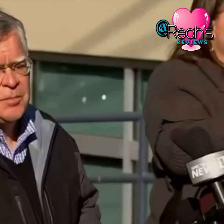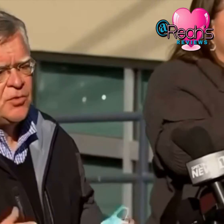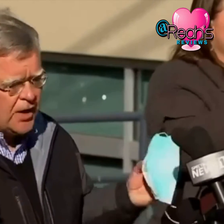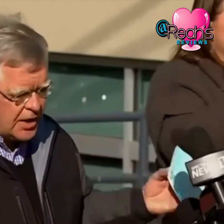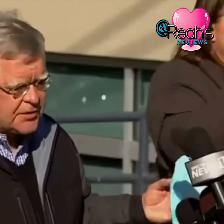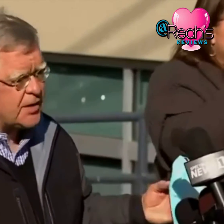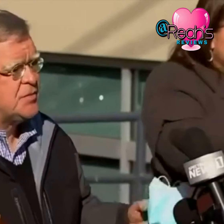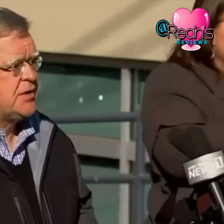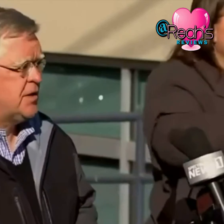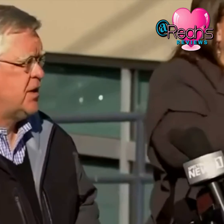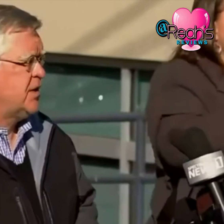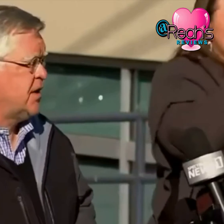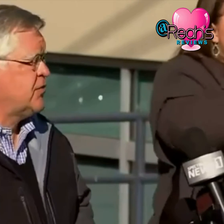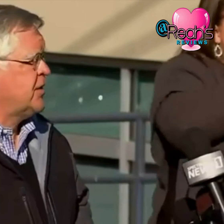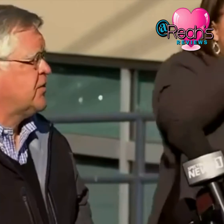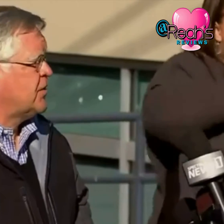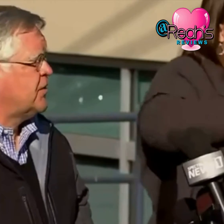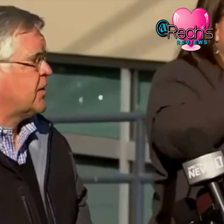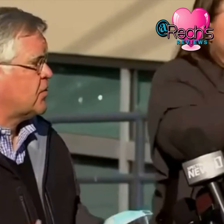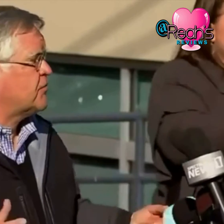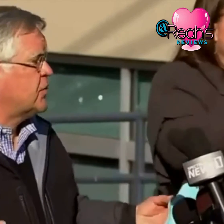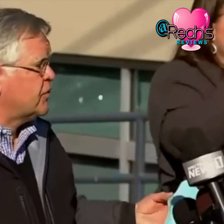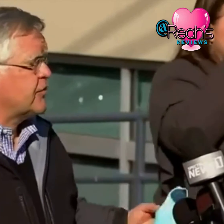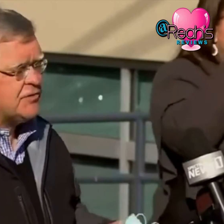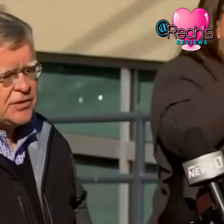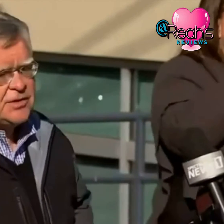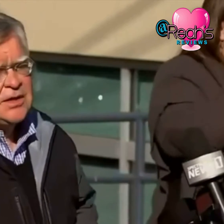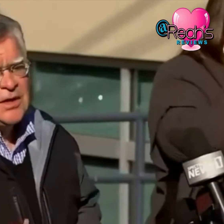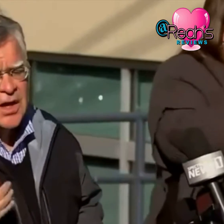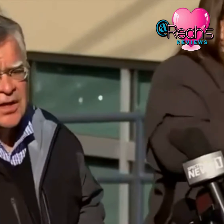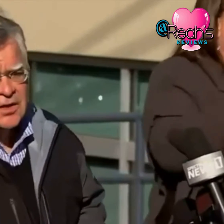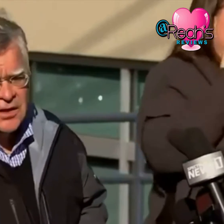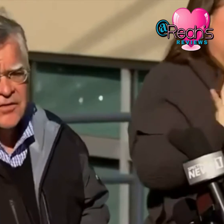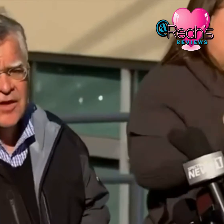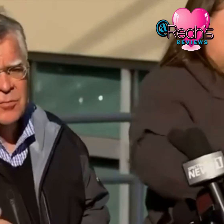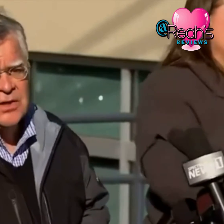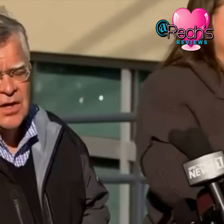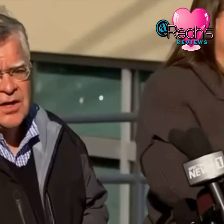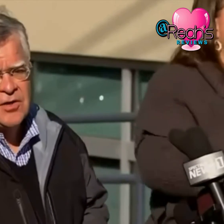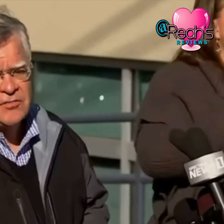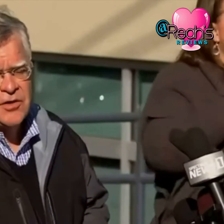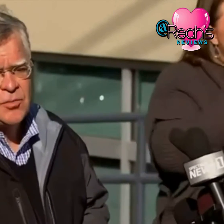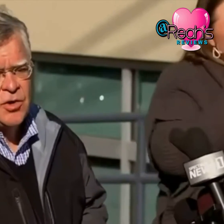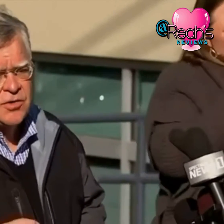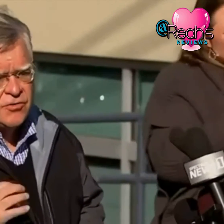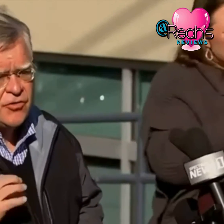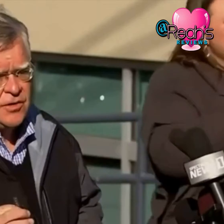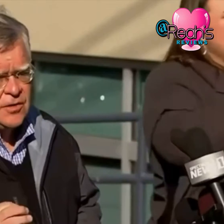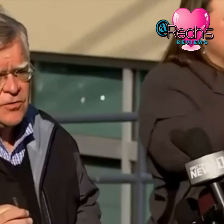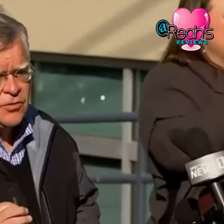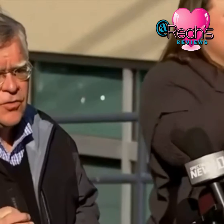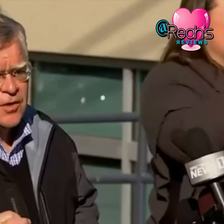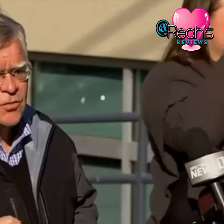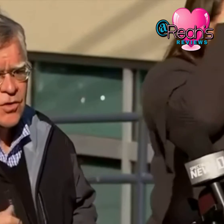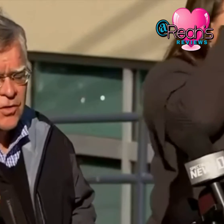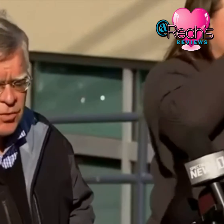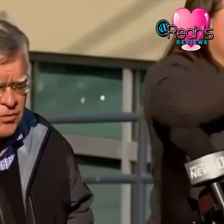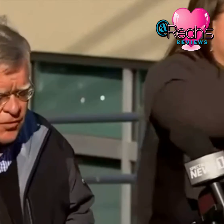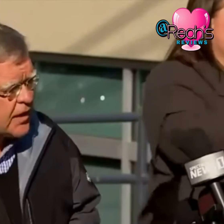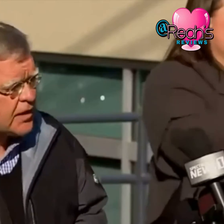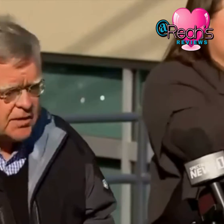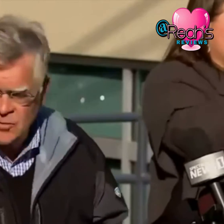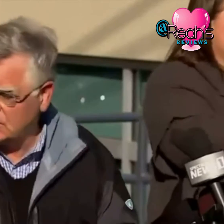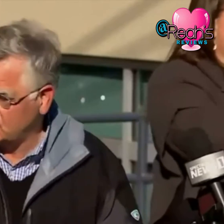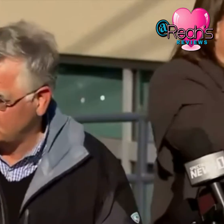encourage people not to come to downtown nashville until that curfew is lifted and let the fbi and our federal partners do that work